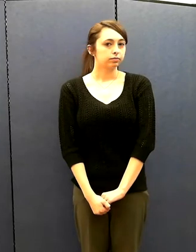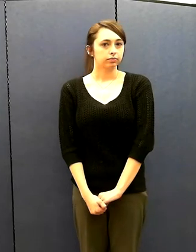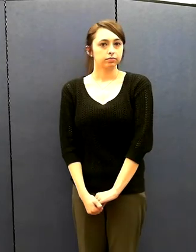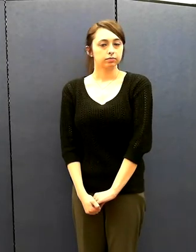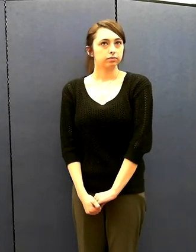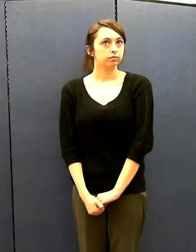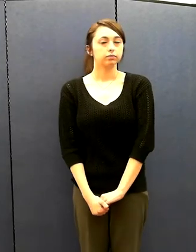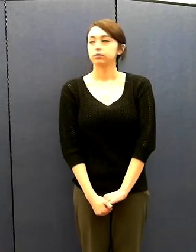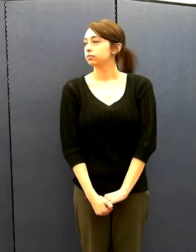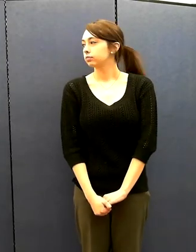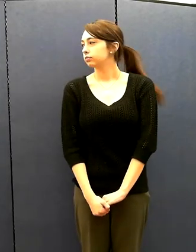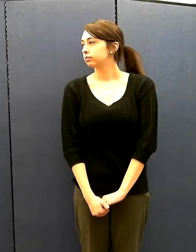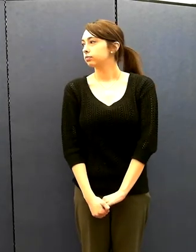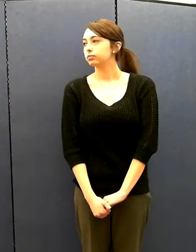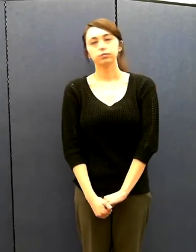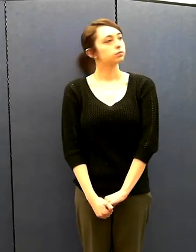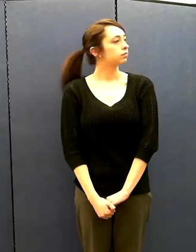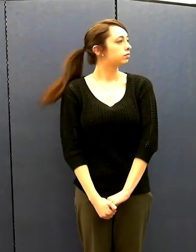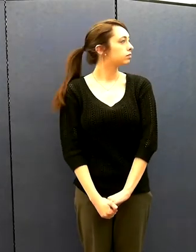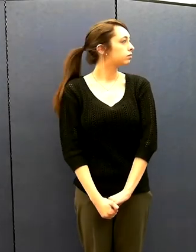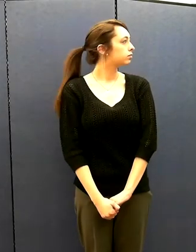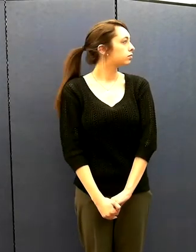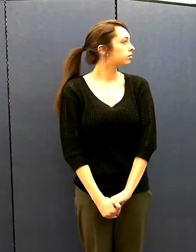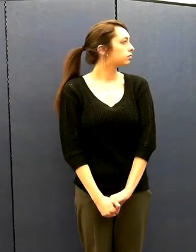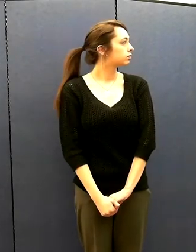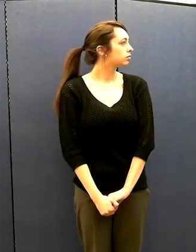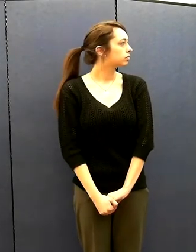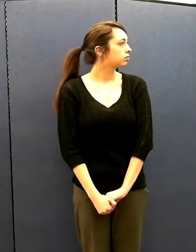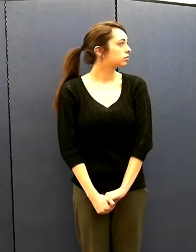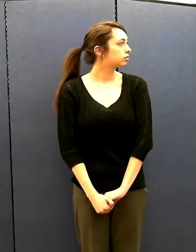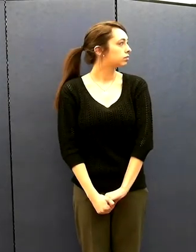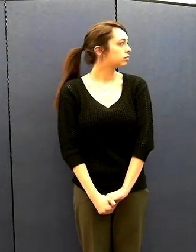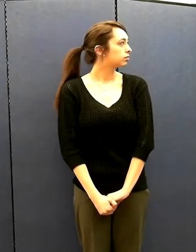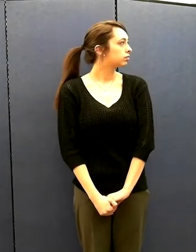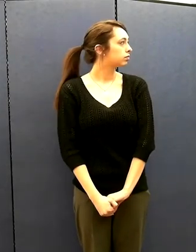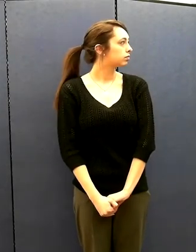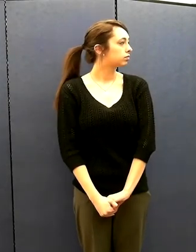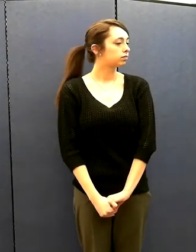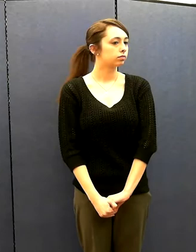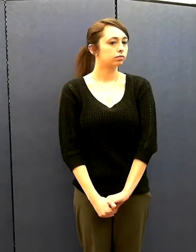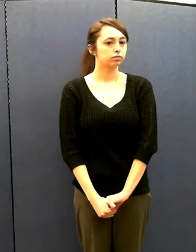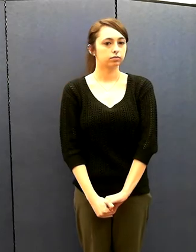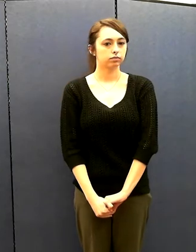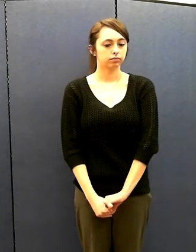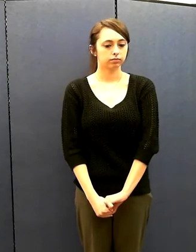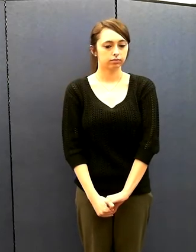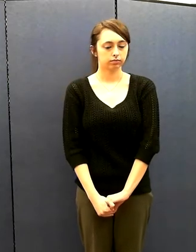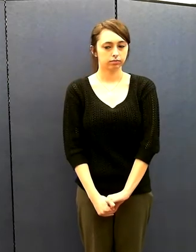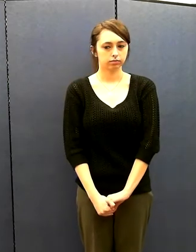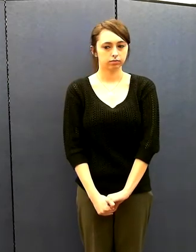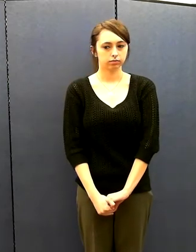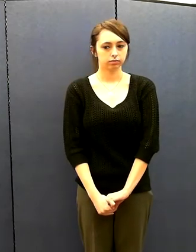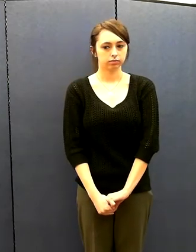It's set up pretty simply where each exercise builds upon the next, so every skill will